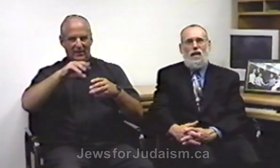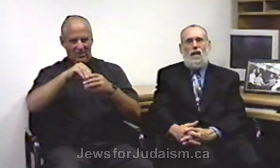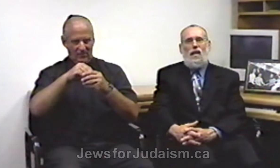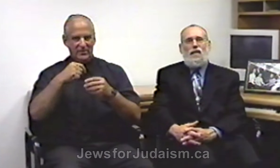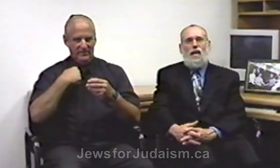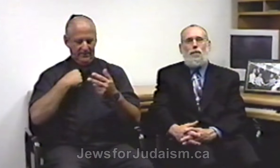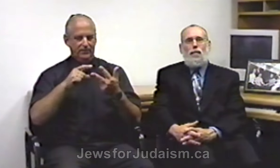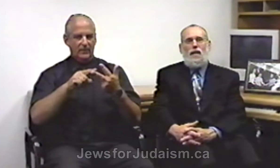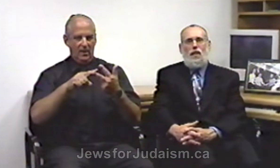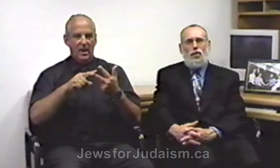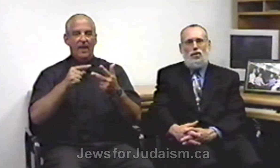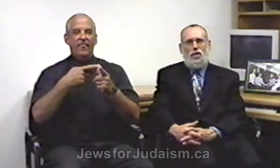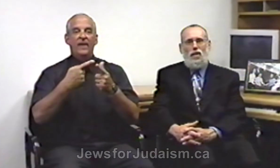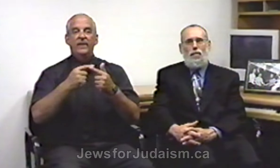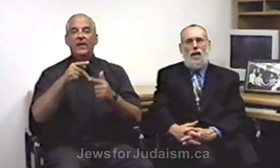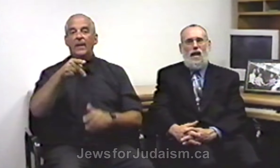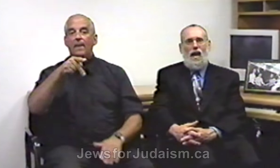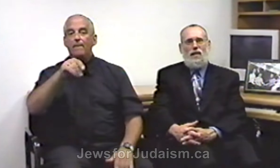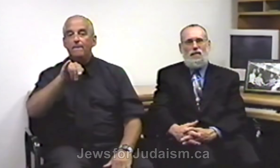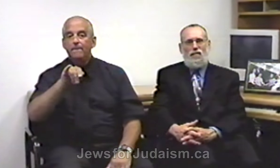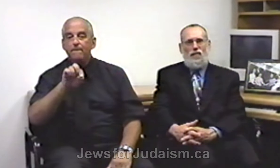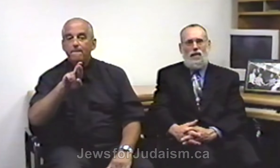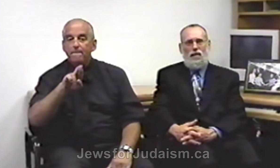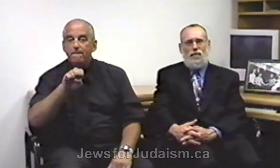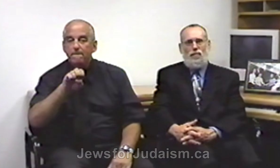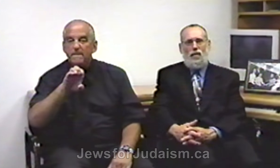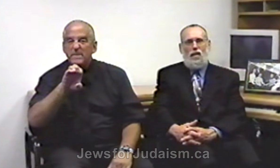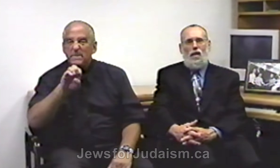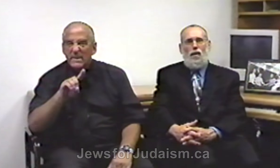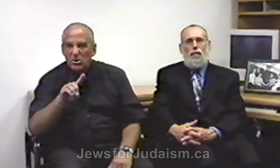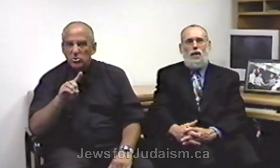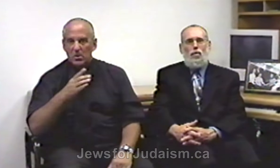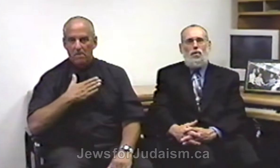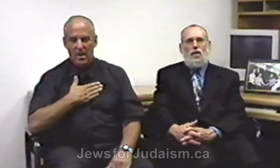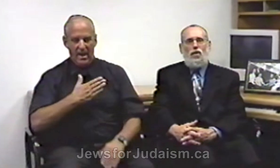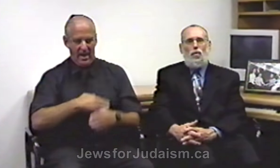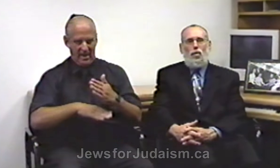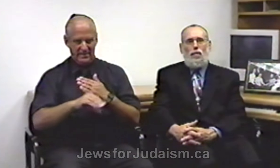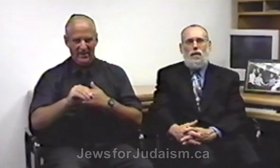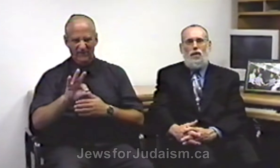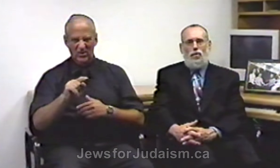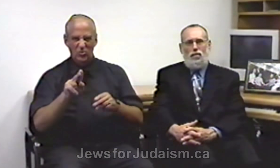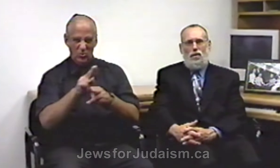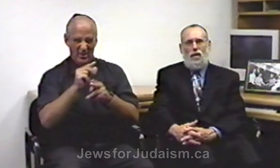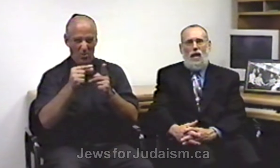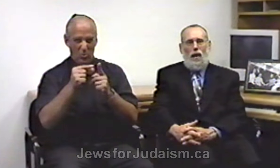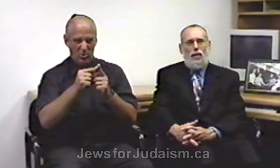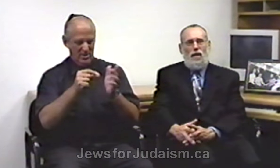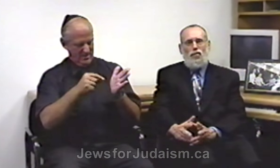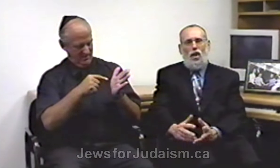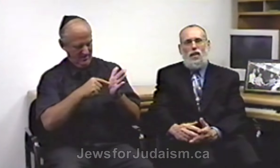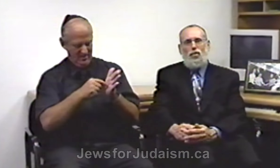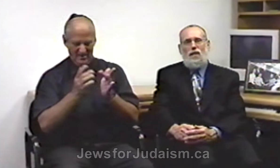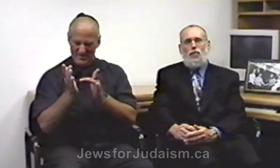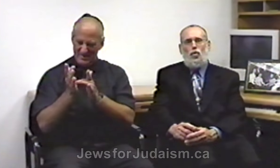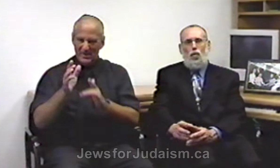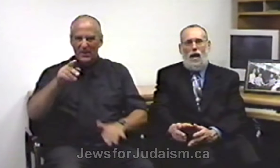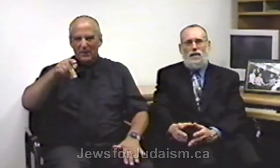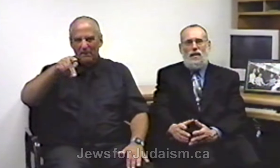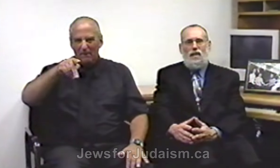they pierced my hands and feet by using the word pierced and what they have done here is they have translated